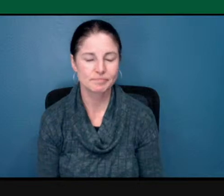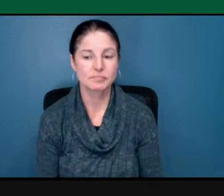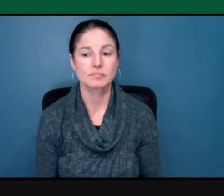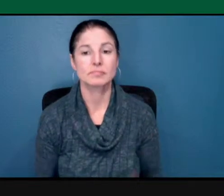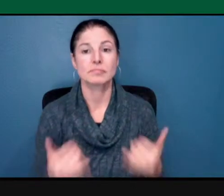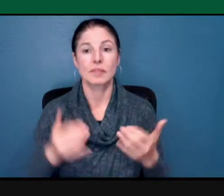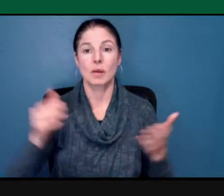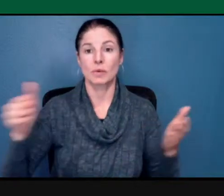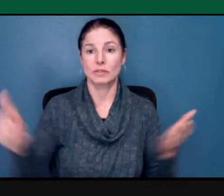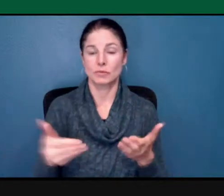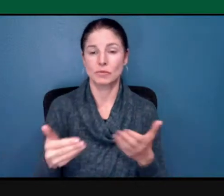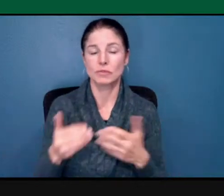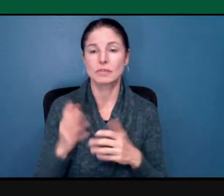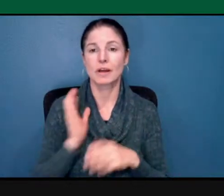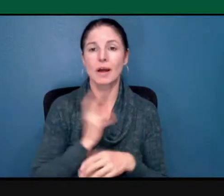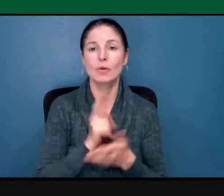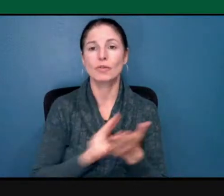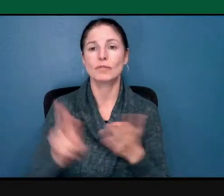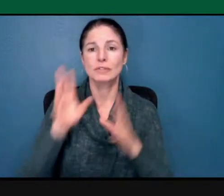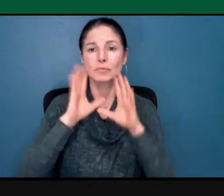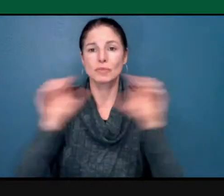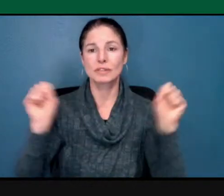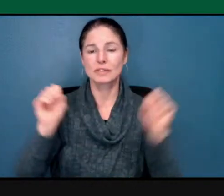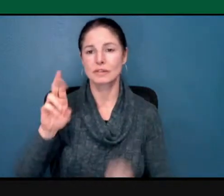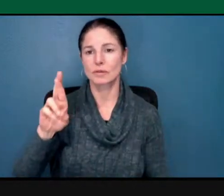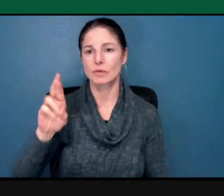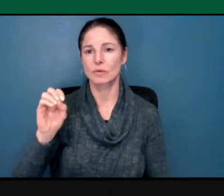Our University President, Robert Nelson.